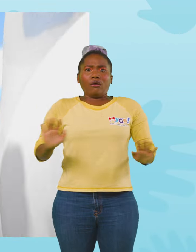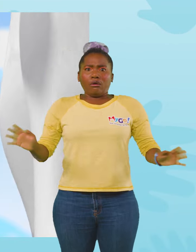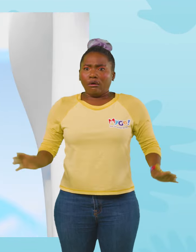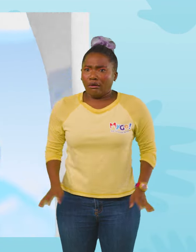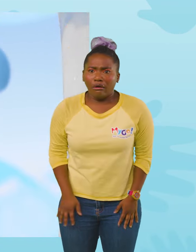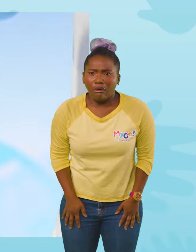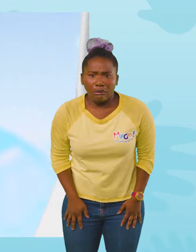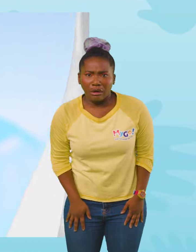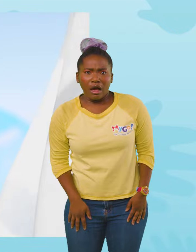Gotcha!